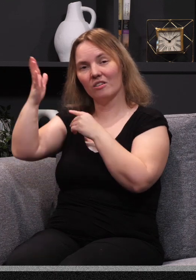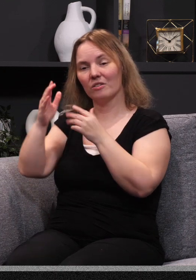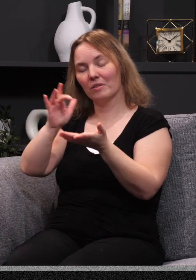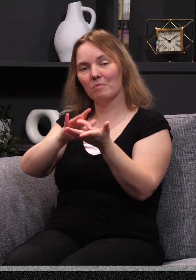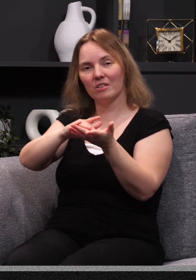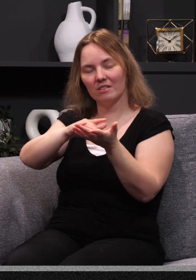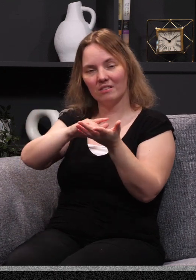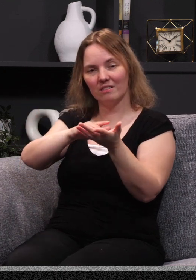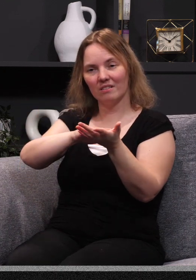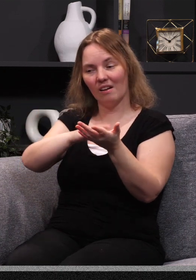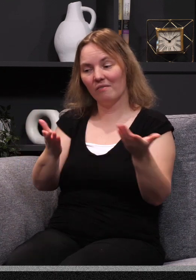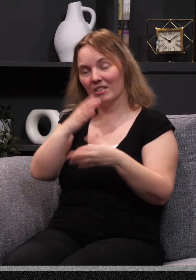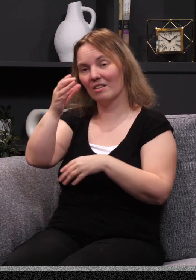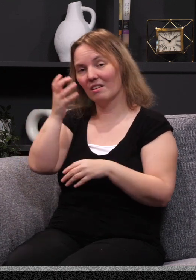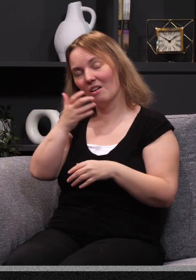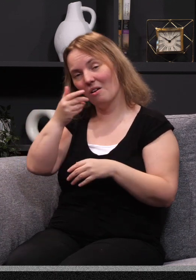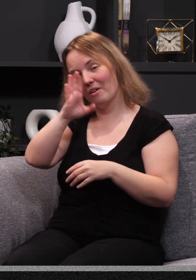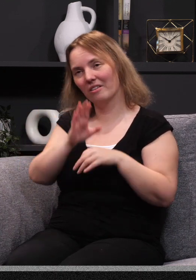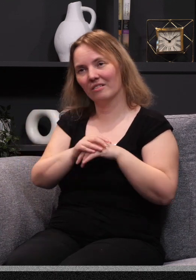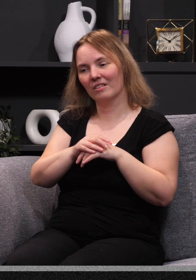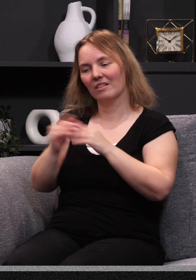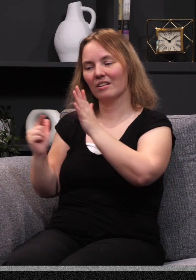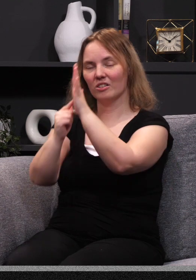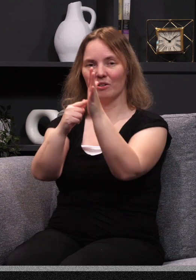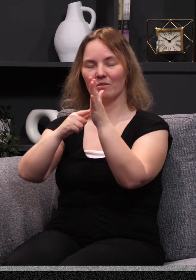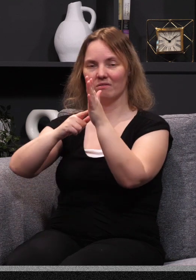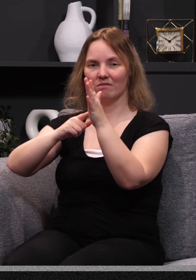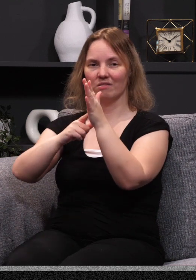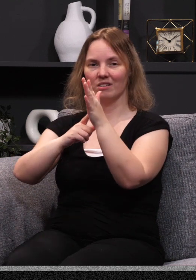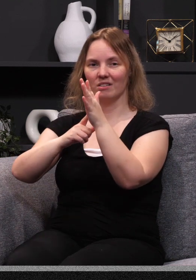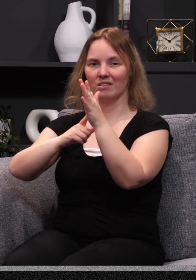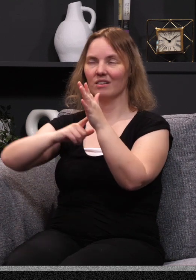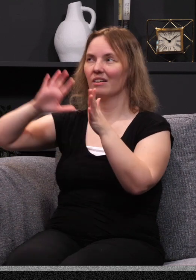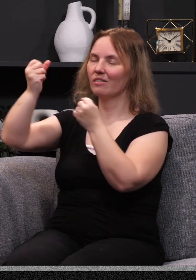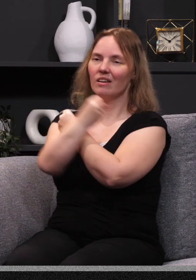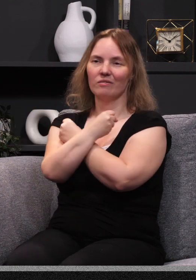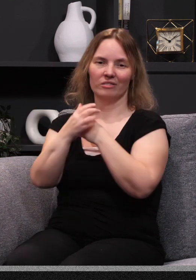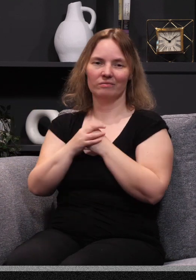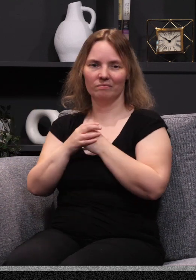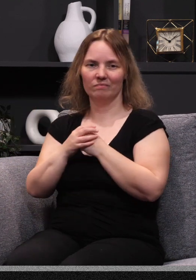that I can honor you in the midst of this, O God, and that I can demonstrate your love through it as well.